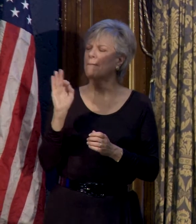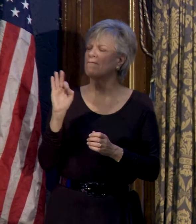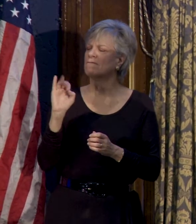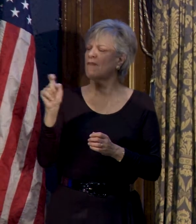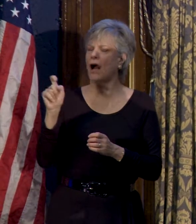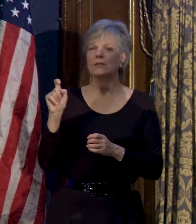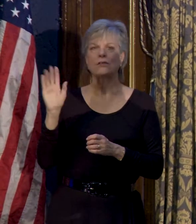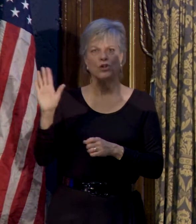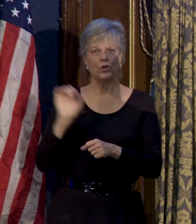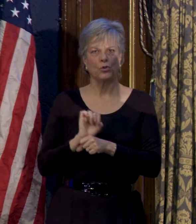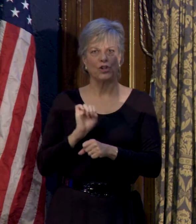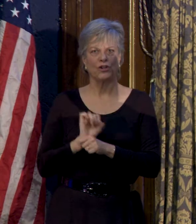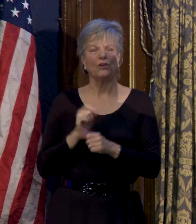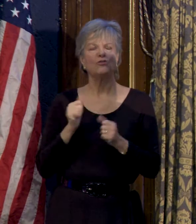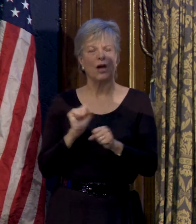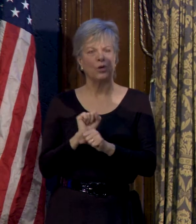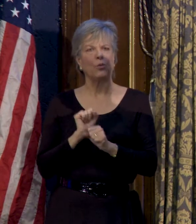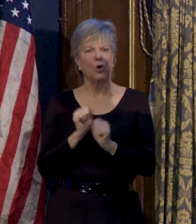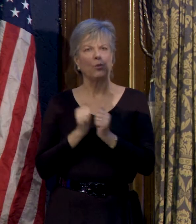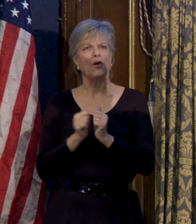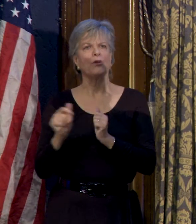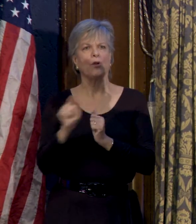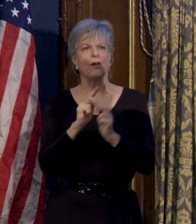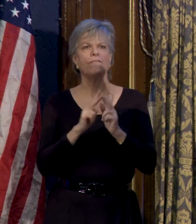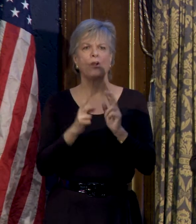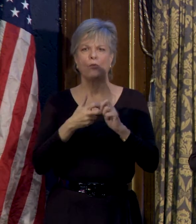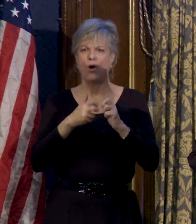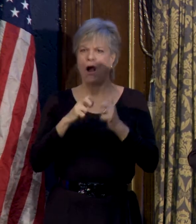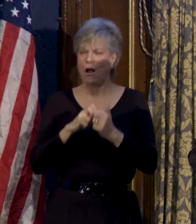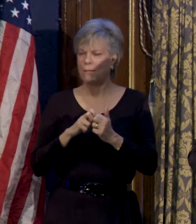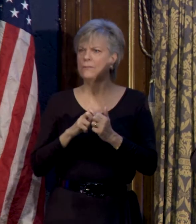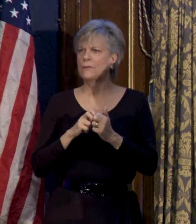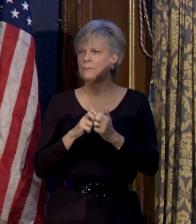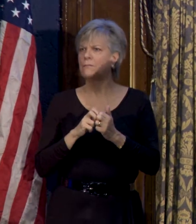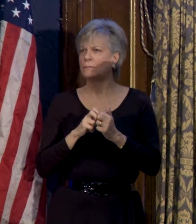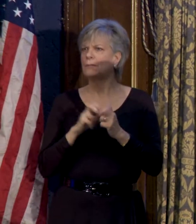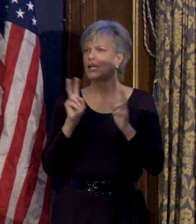to try to work with her around very problematic issues such as this.